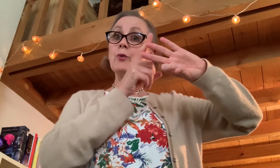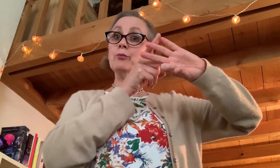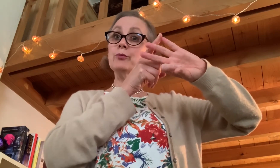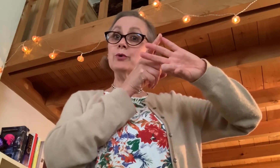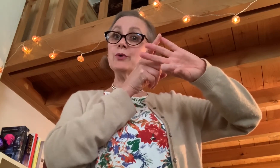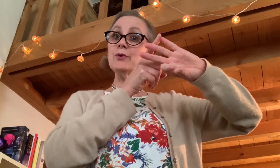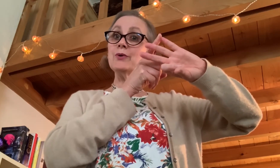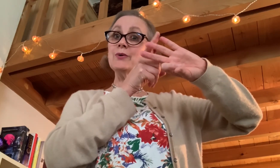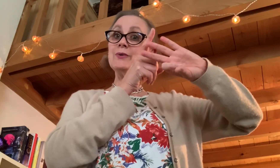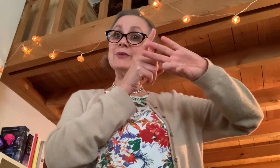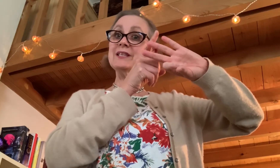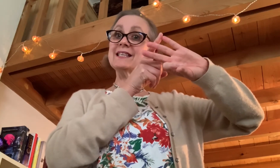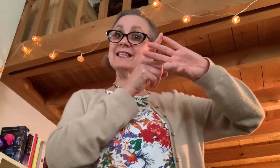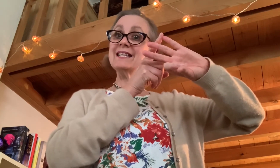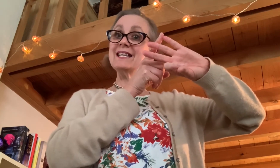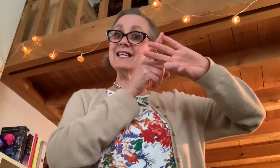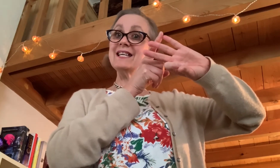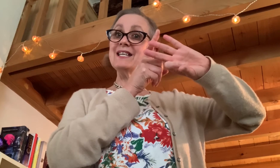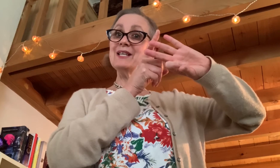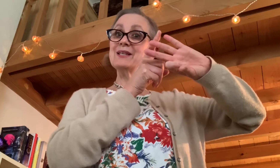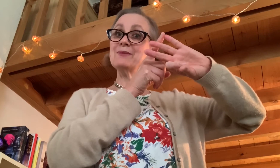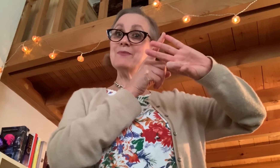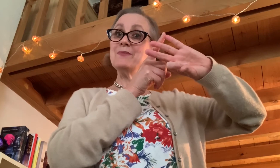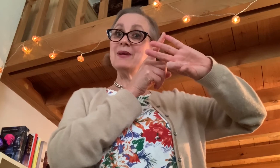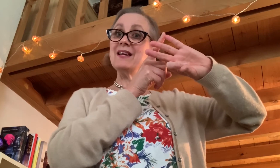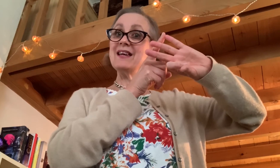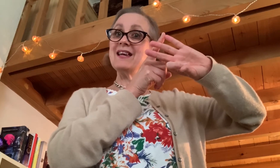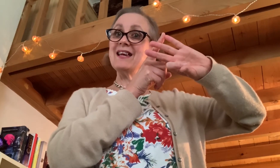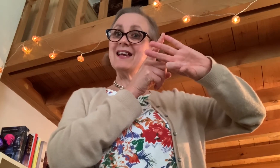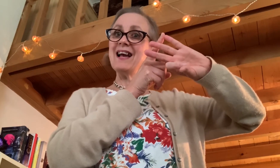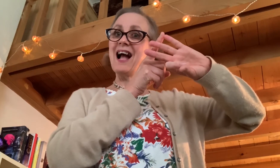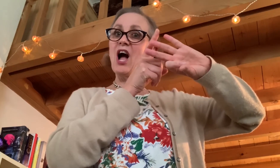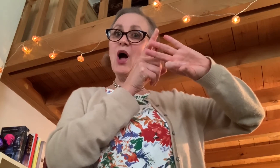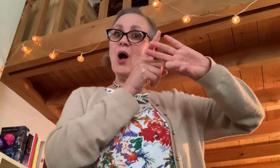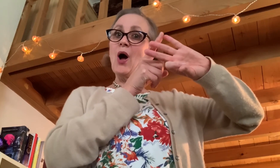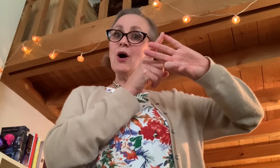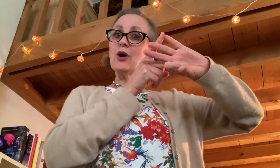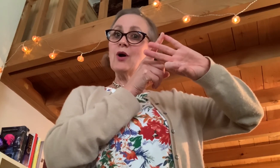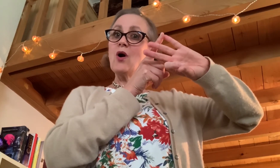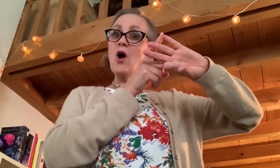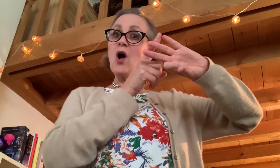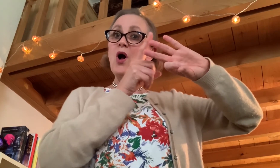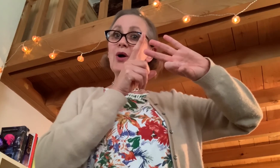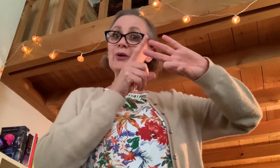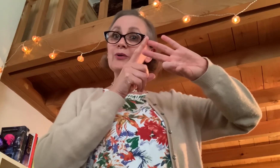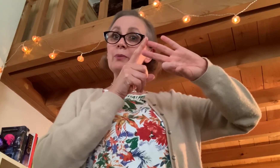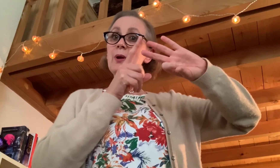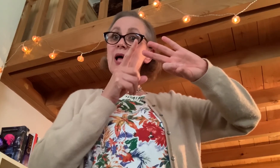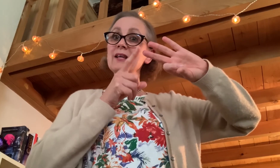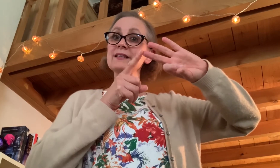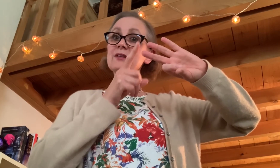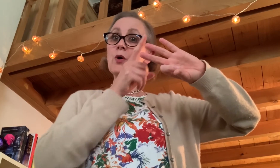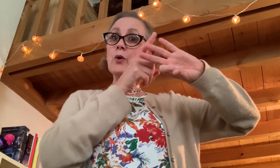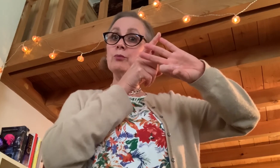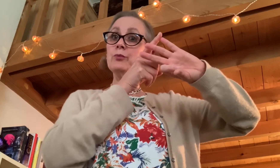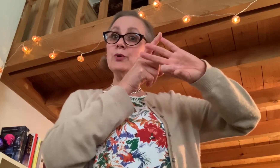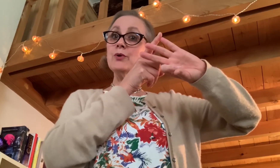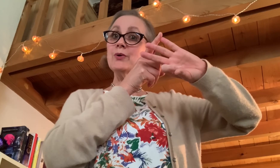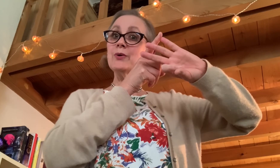moon sees me. God bless the moon